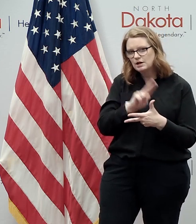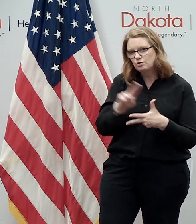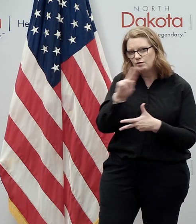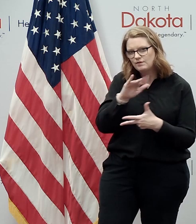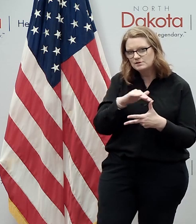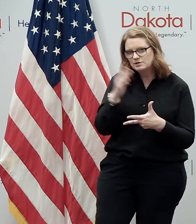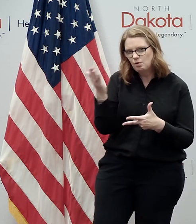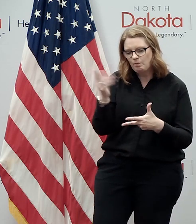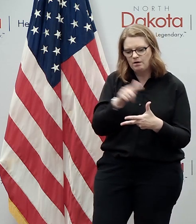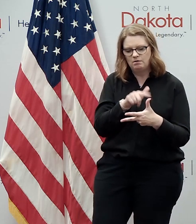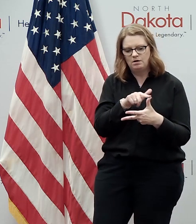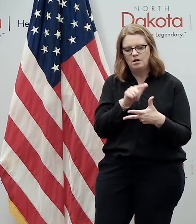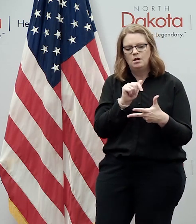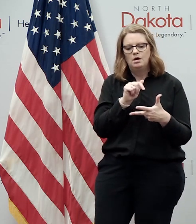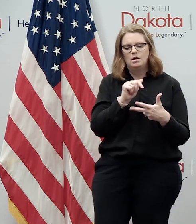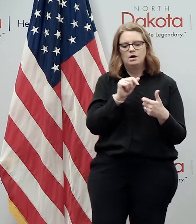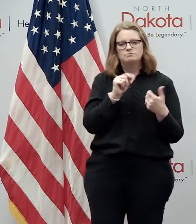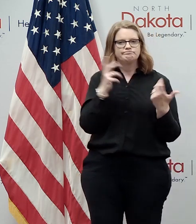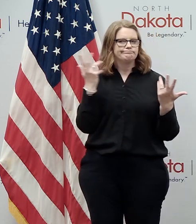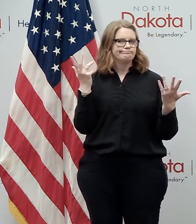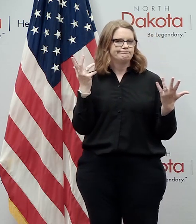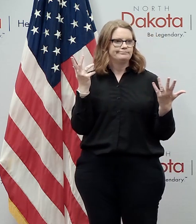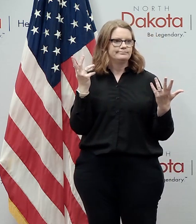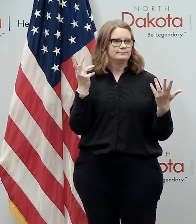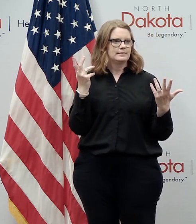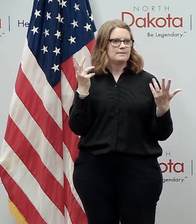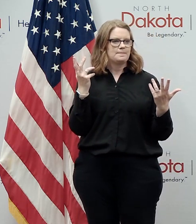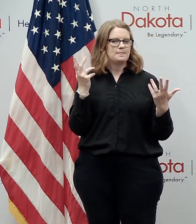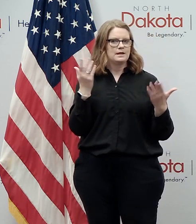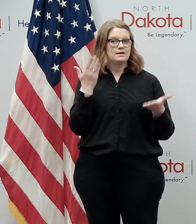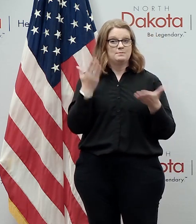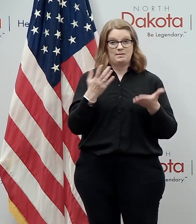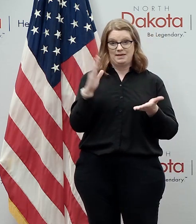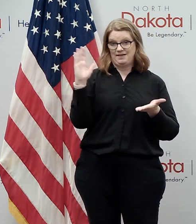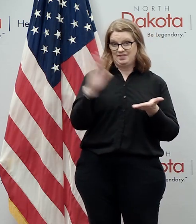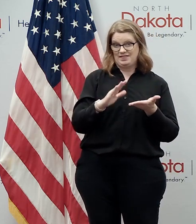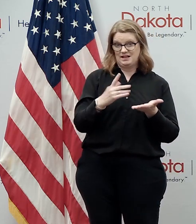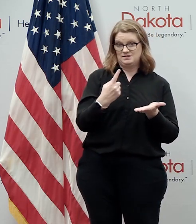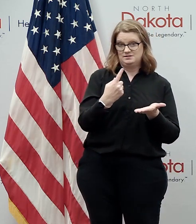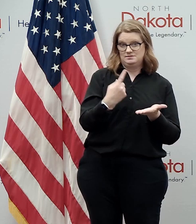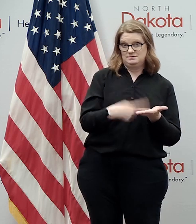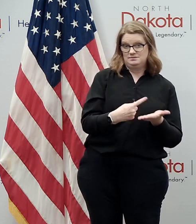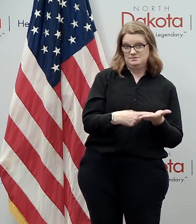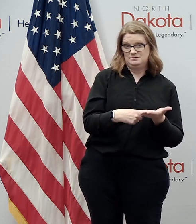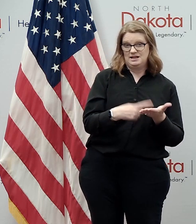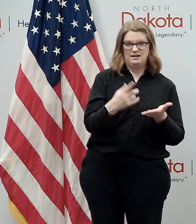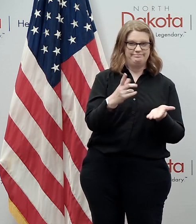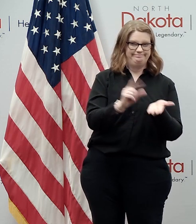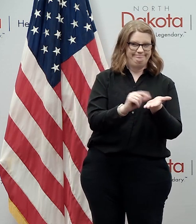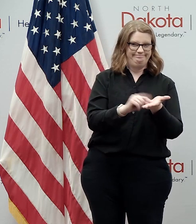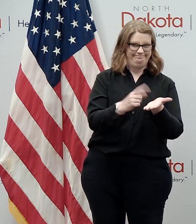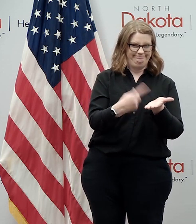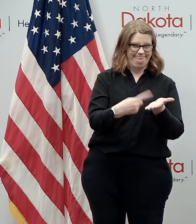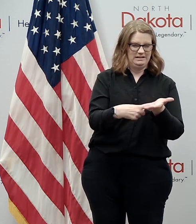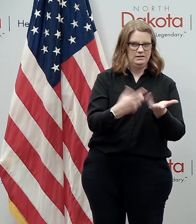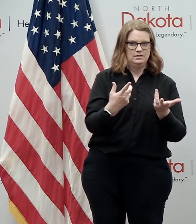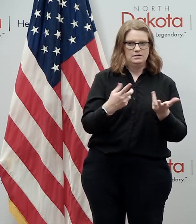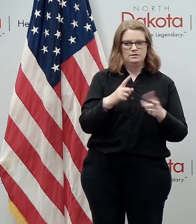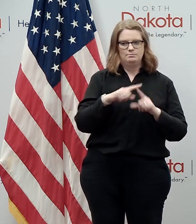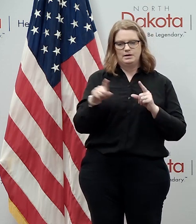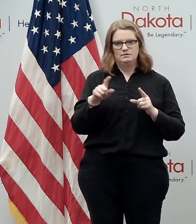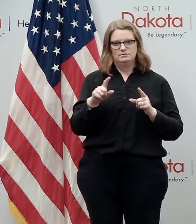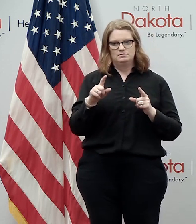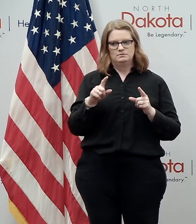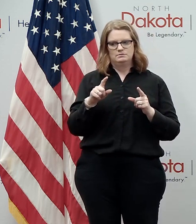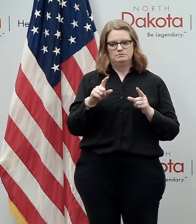reopened so we we're i don't see the we may have less briefings but the amount of hours we're putting into this across all the teams the unified command